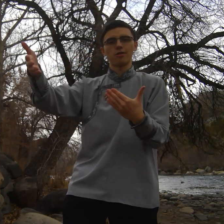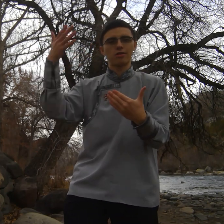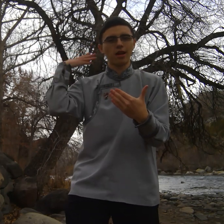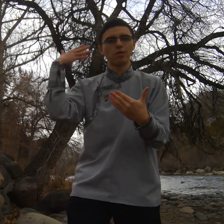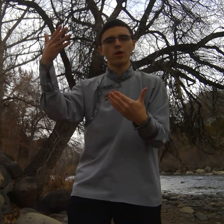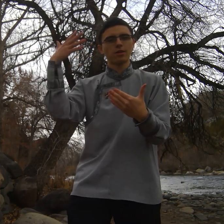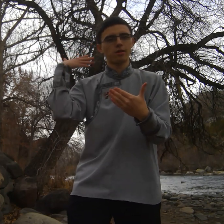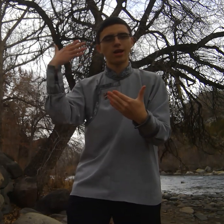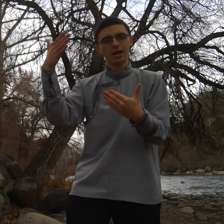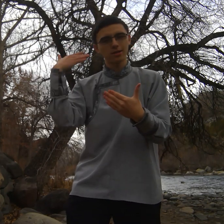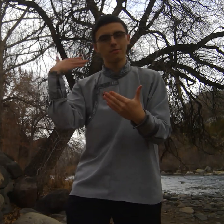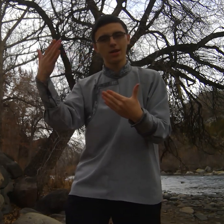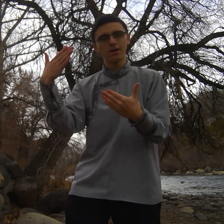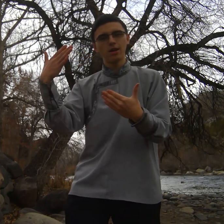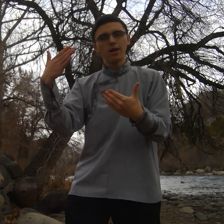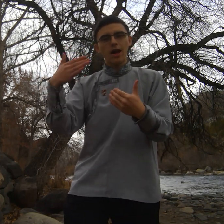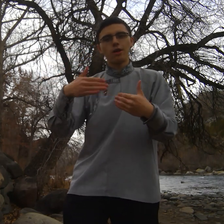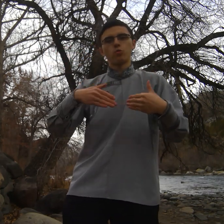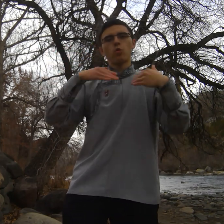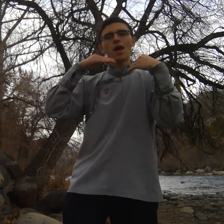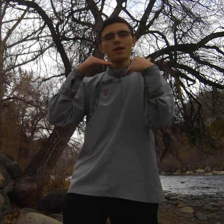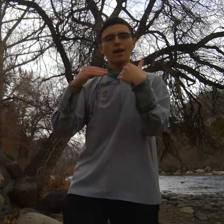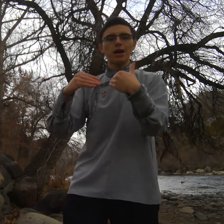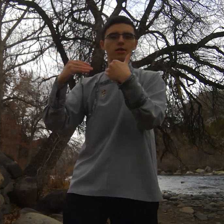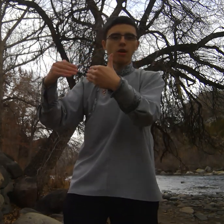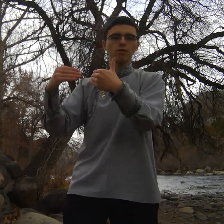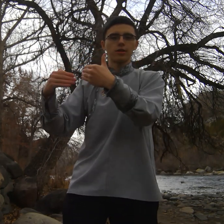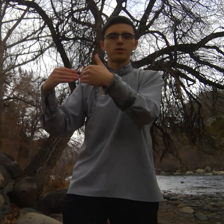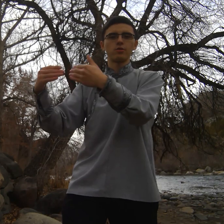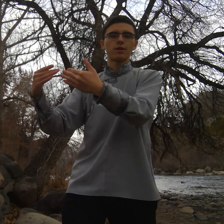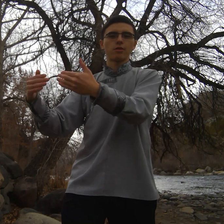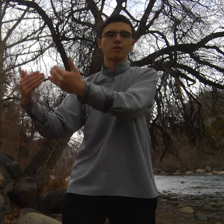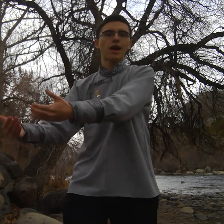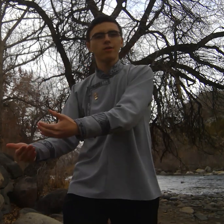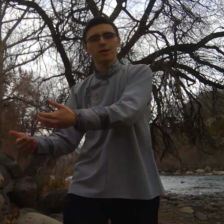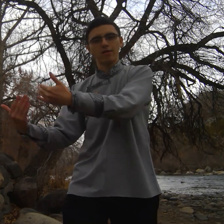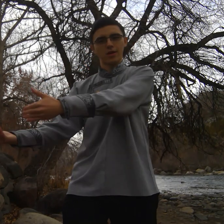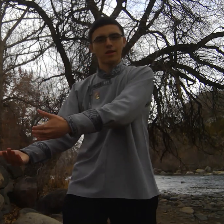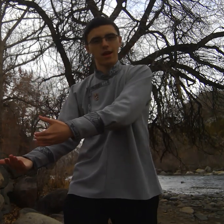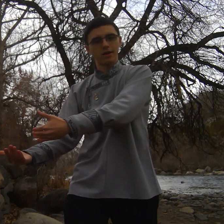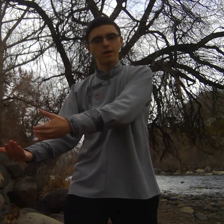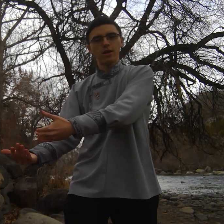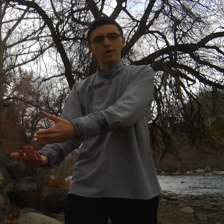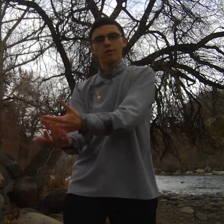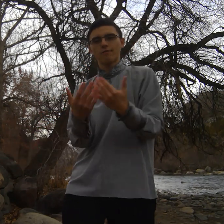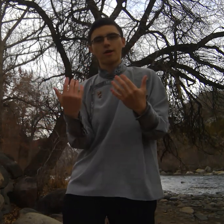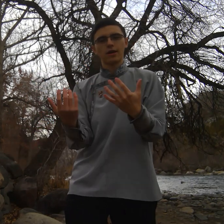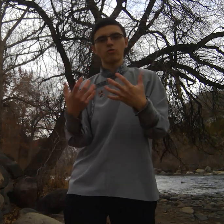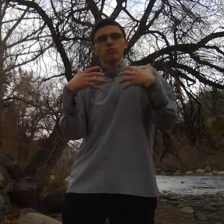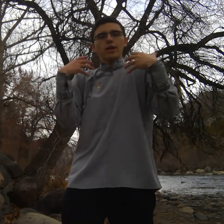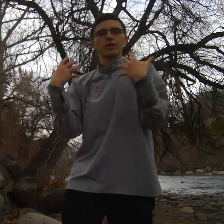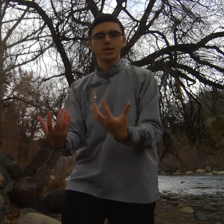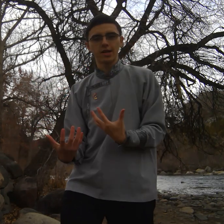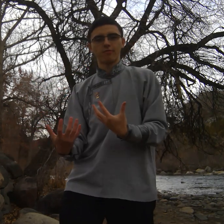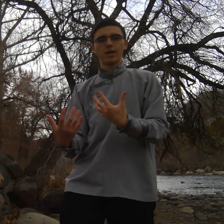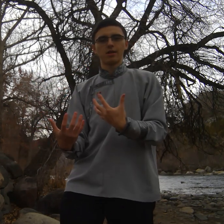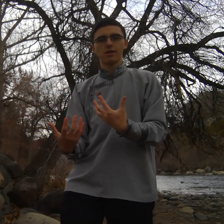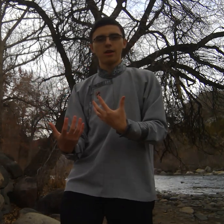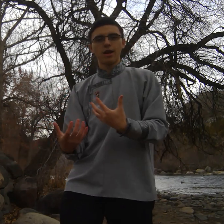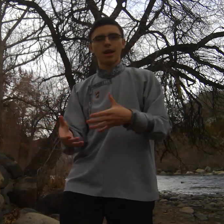understand what they're saying to me and when I started to understand what they've been saying those felt like real achievements and